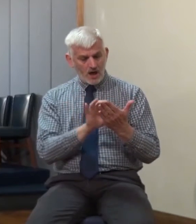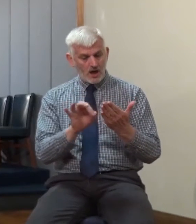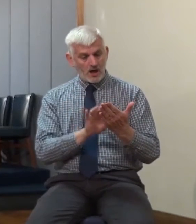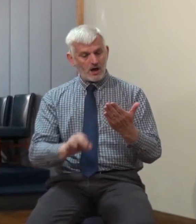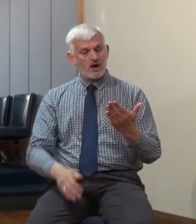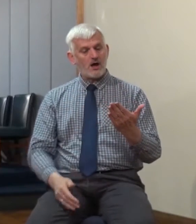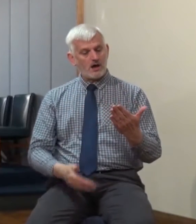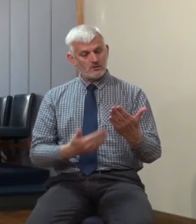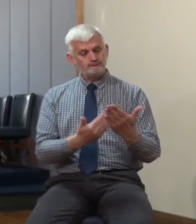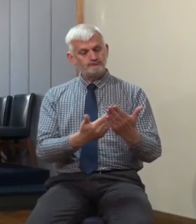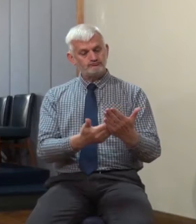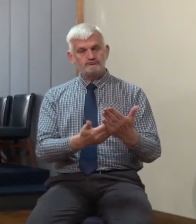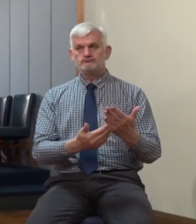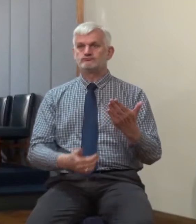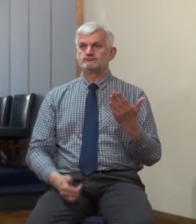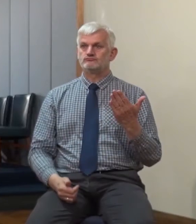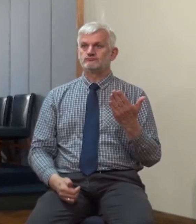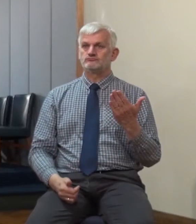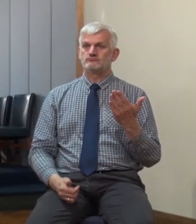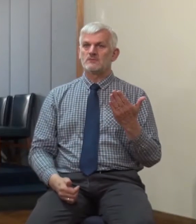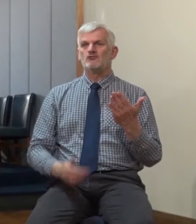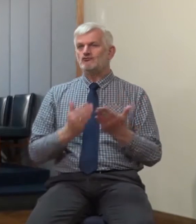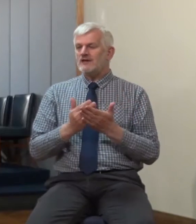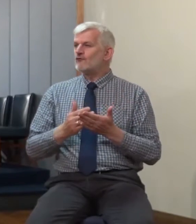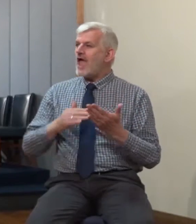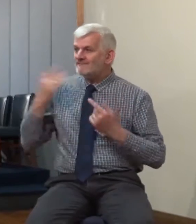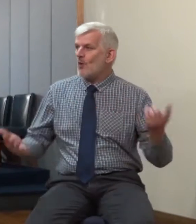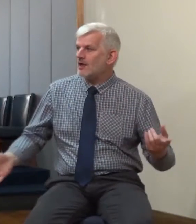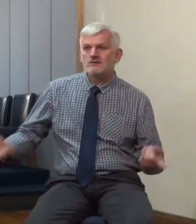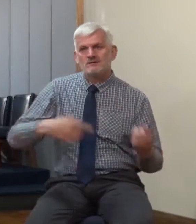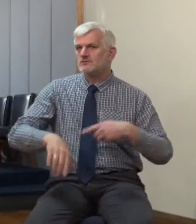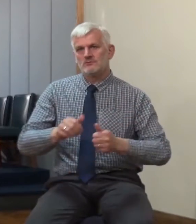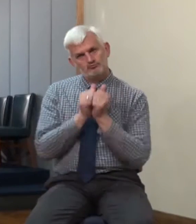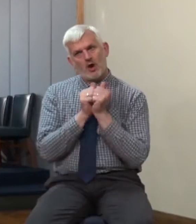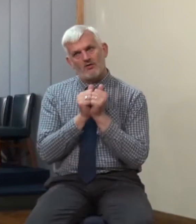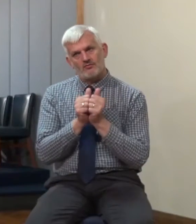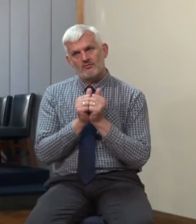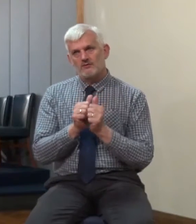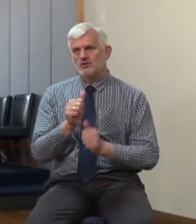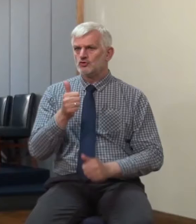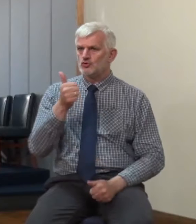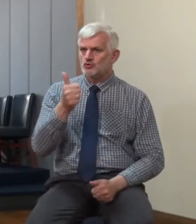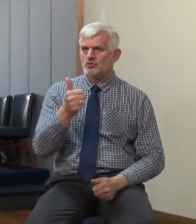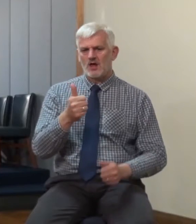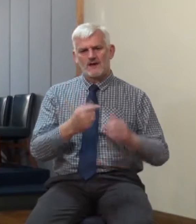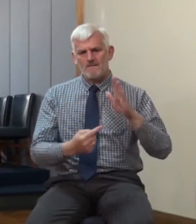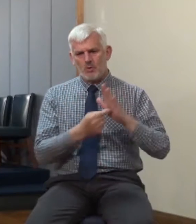words of Christ that are suitable for everyone, and are full of great principles and important teaching and